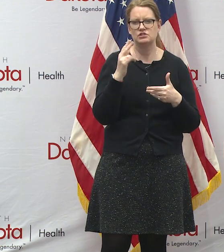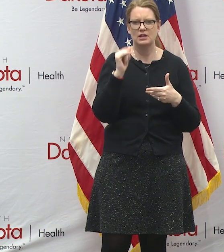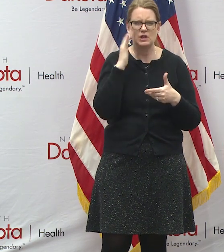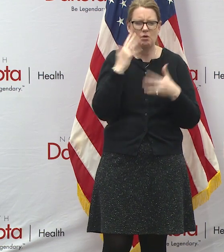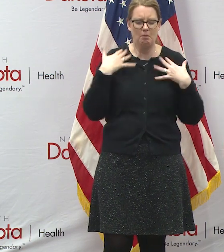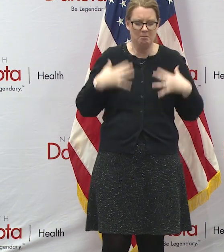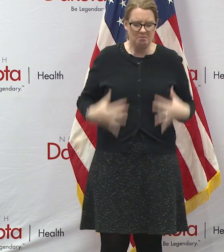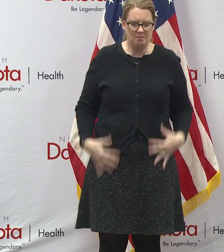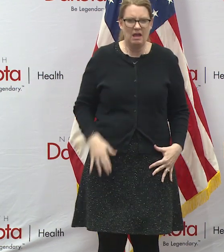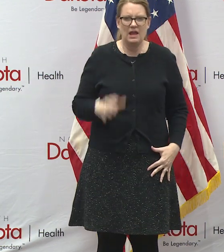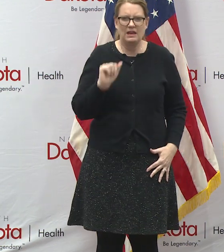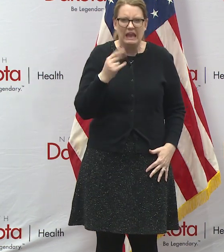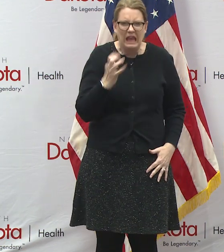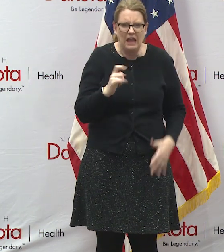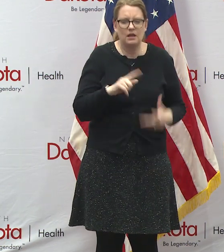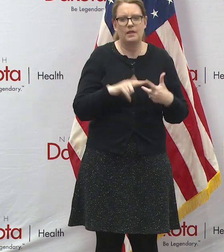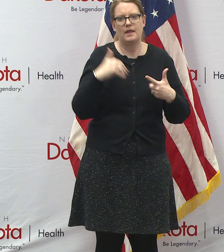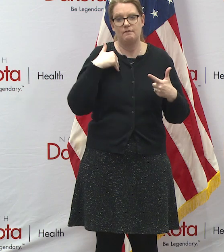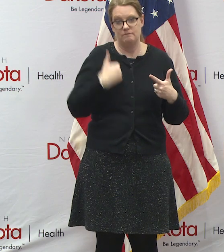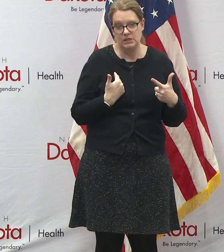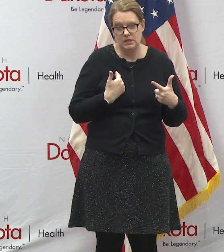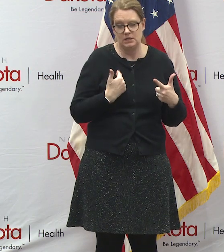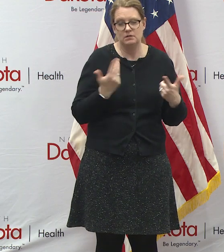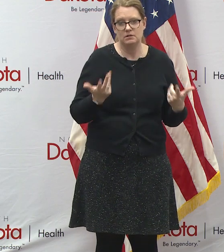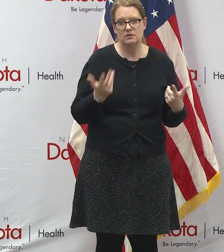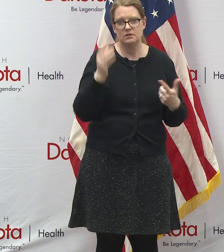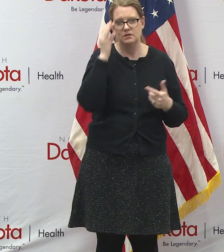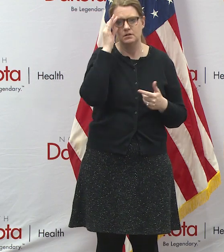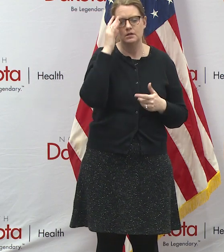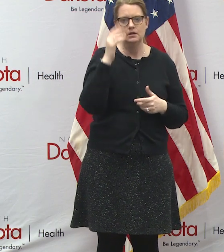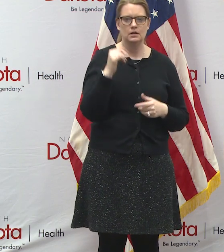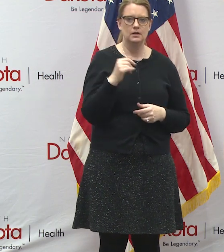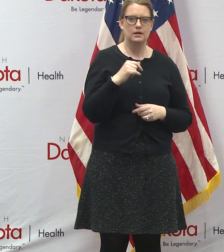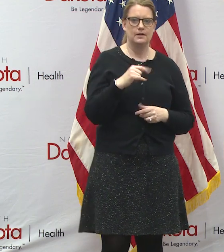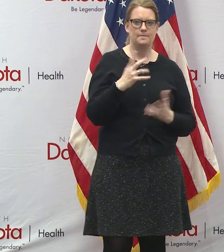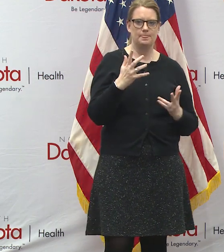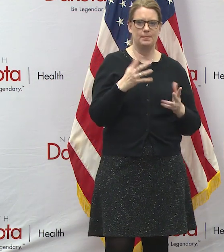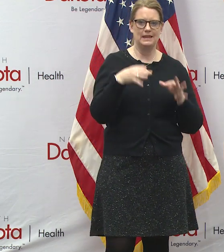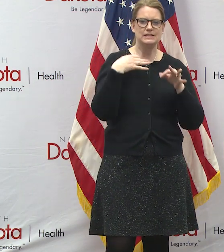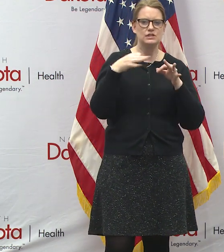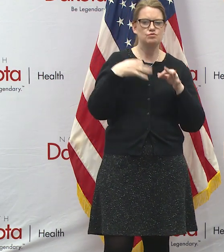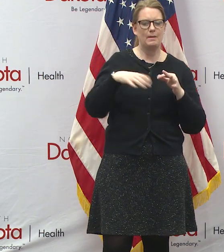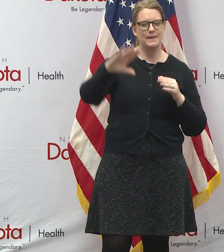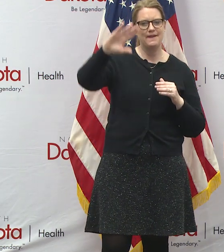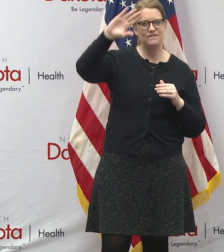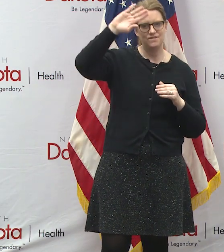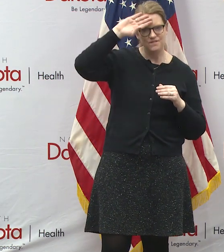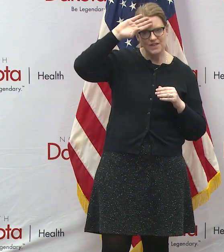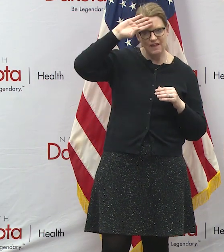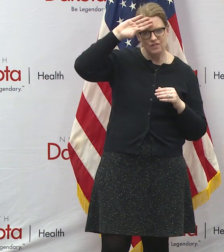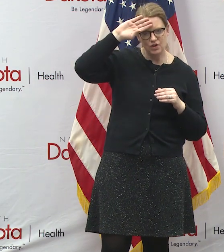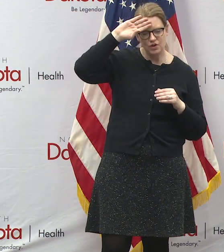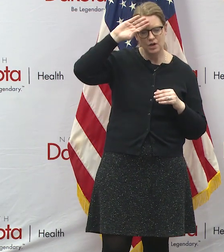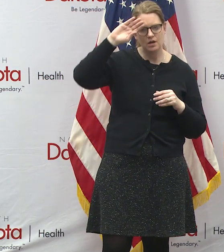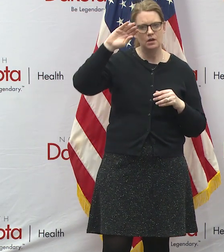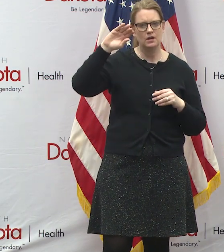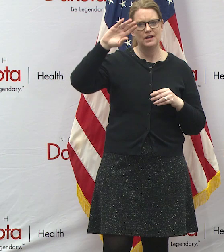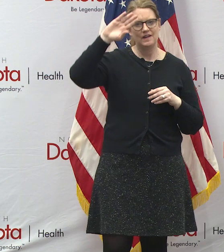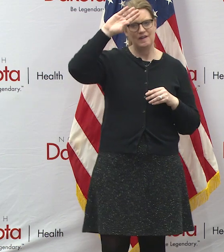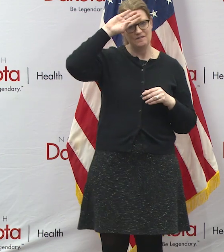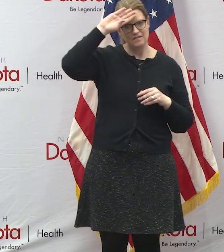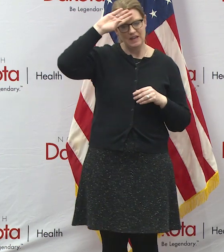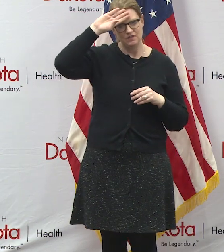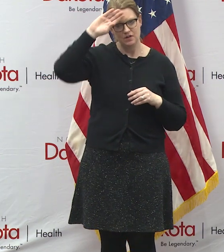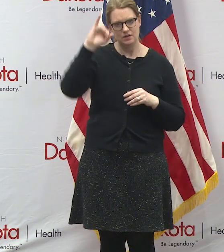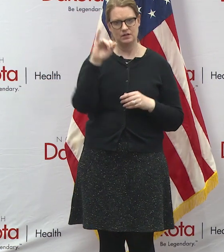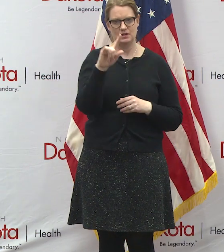ache and then fatigue so fever just to describe that a little bit more we're looking at fever right